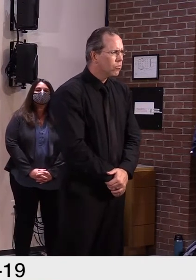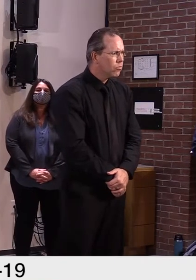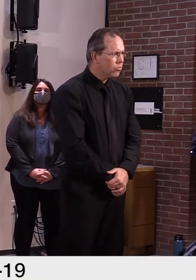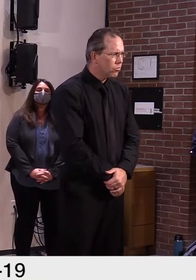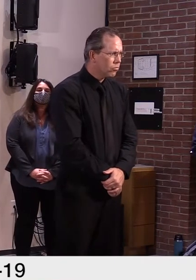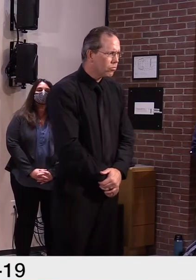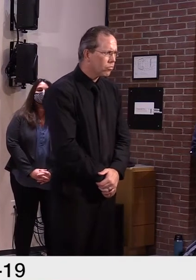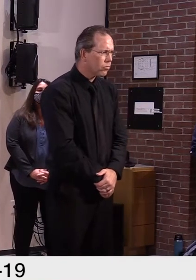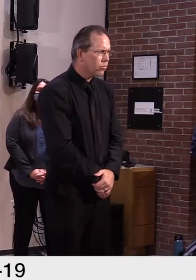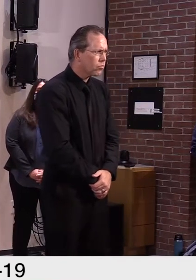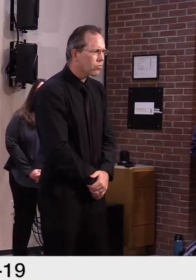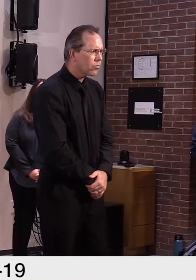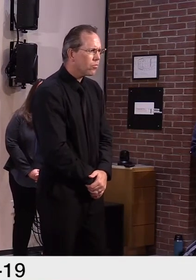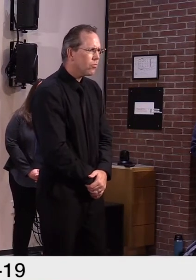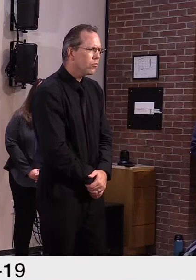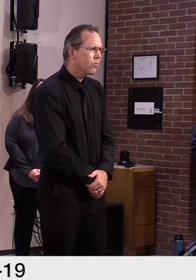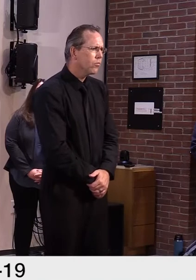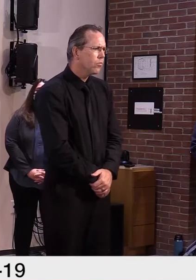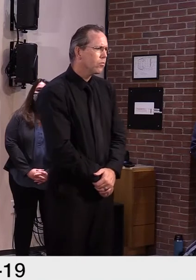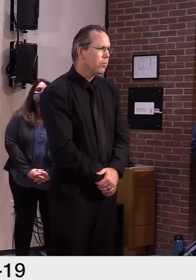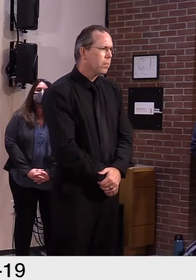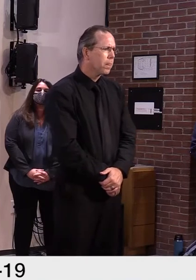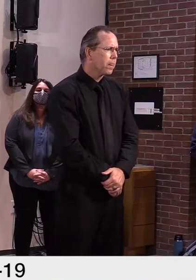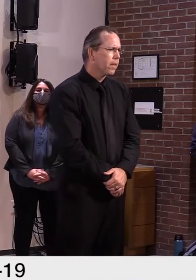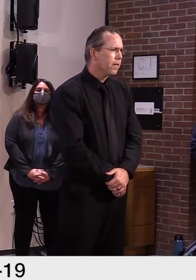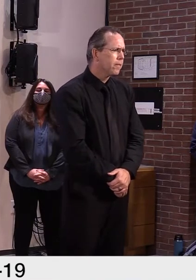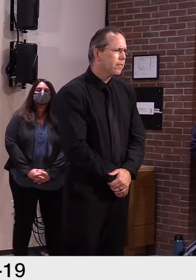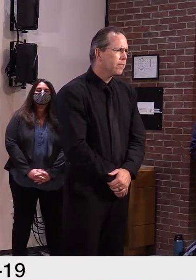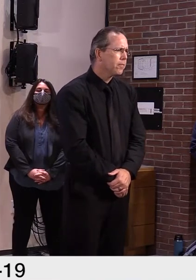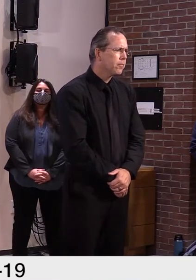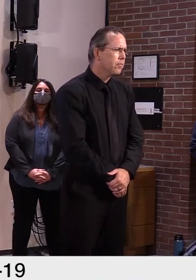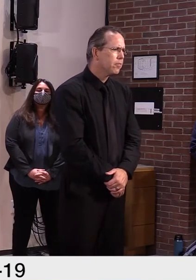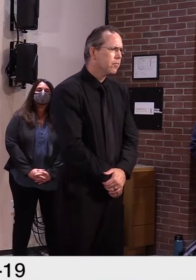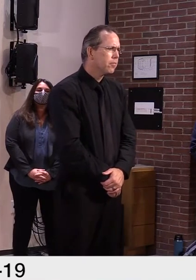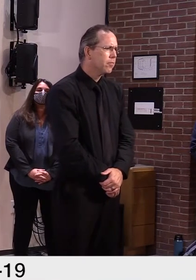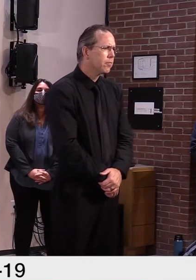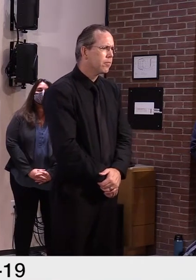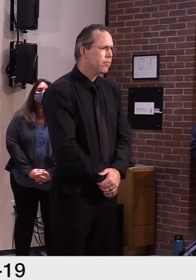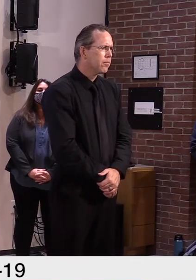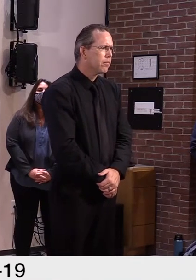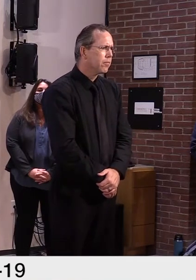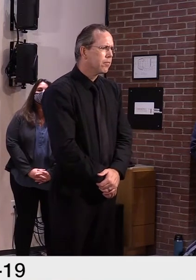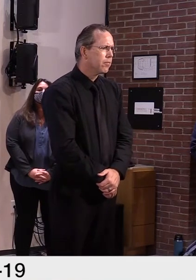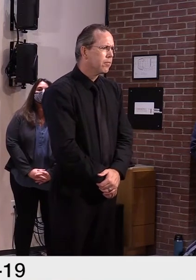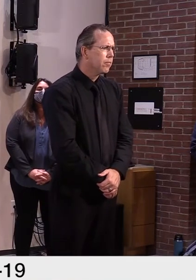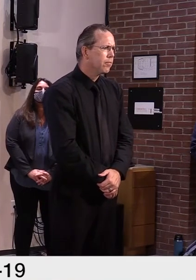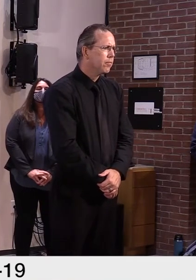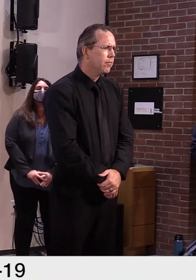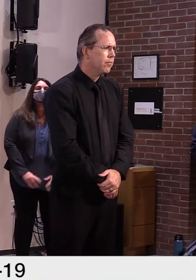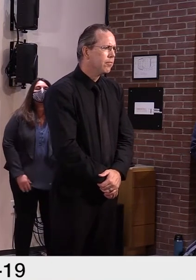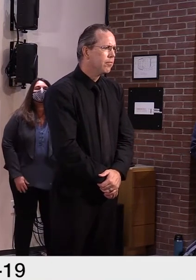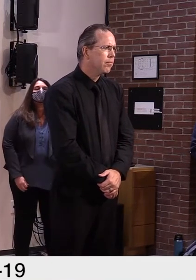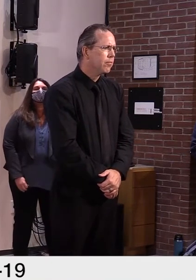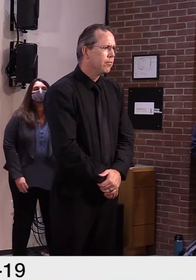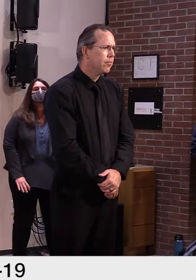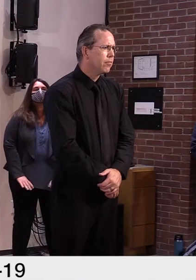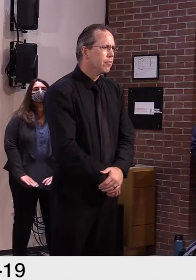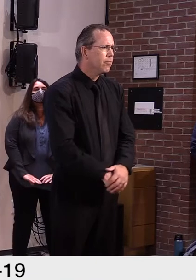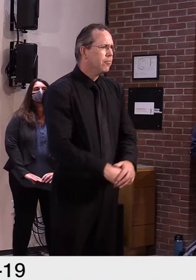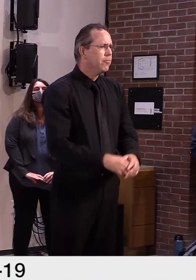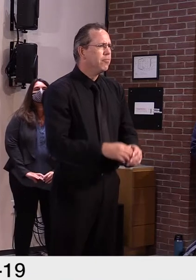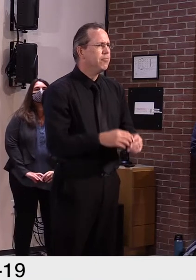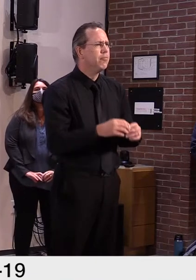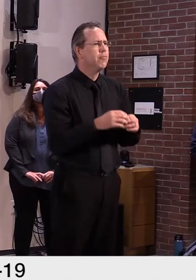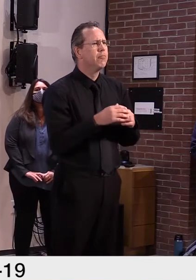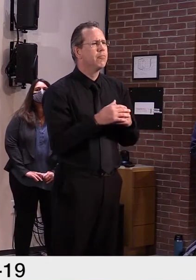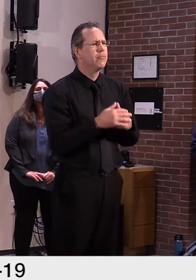amount of time. So a little slower than we'd like, but we're still working on it. Just to clarify, Governor, you said something about non